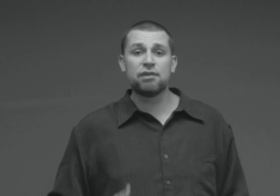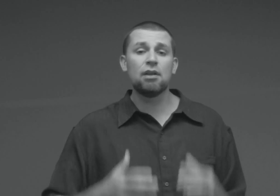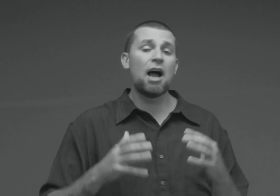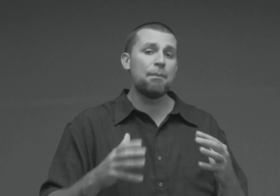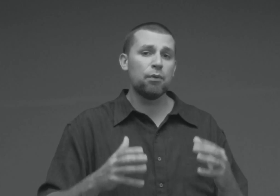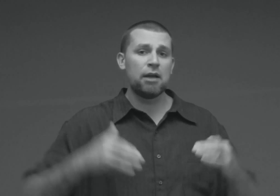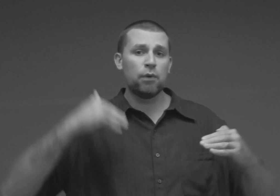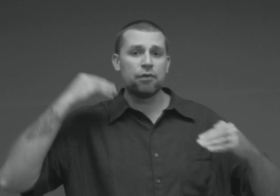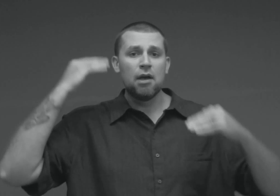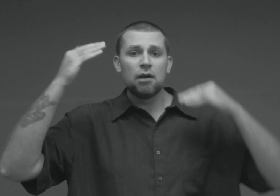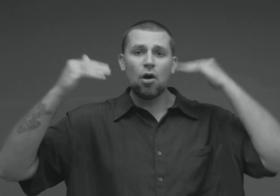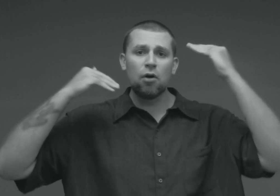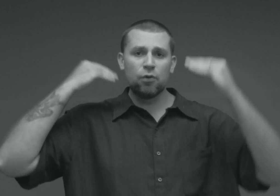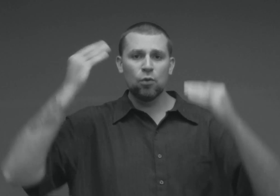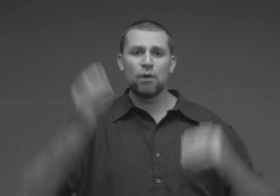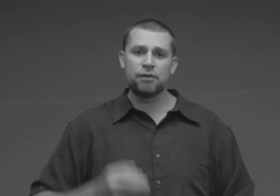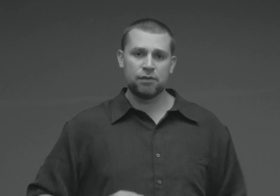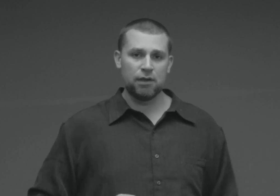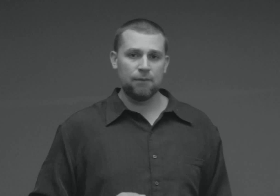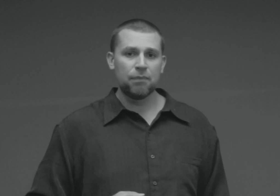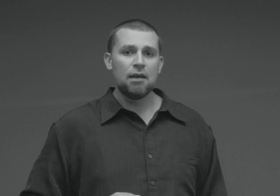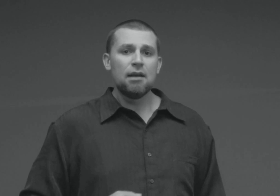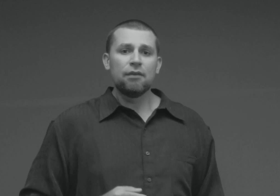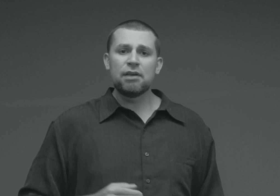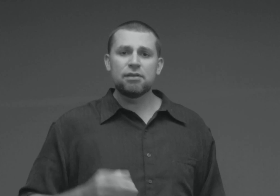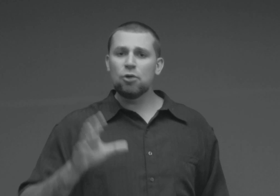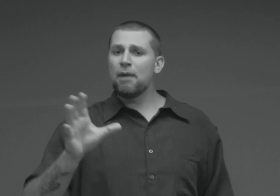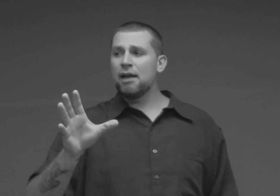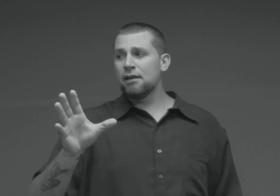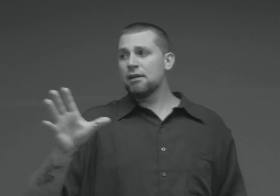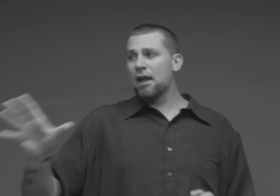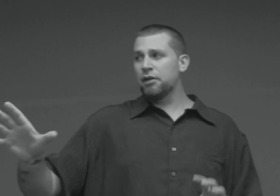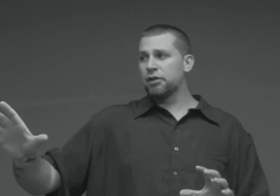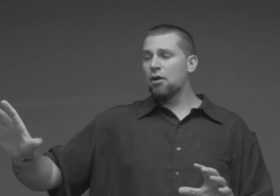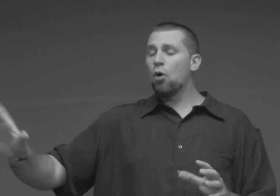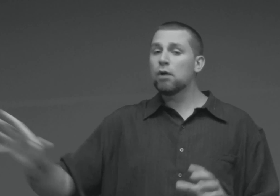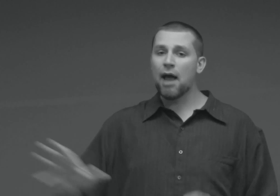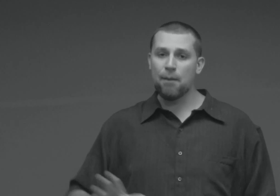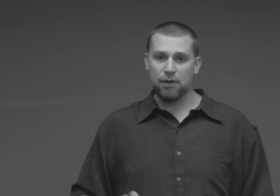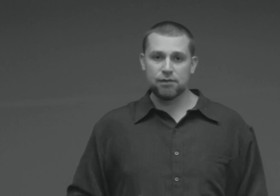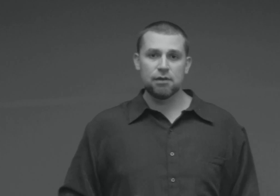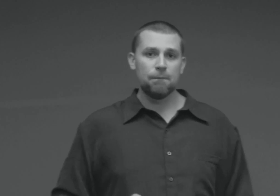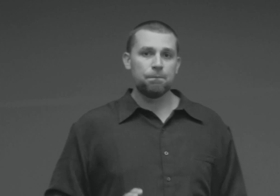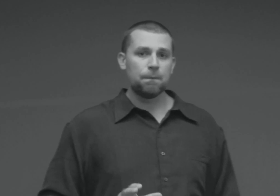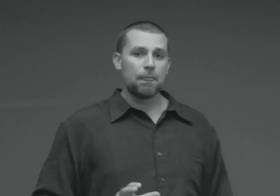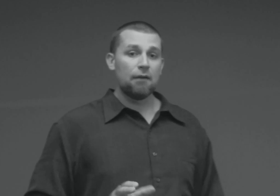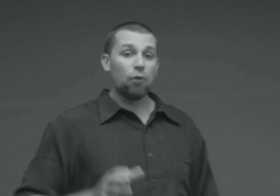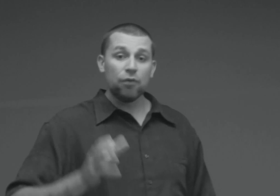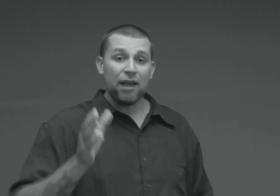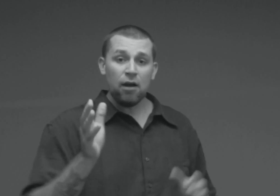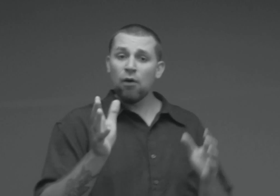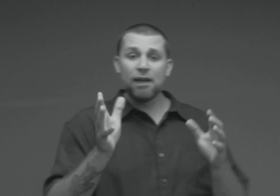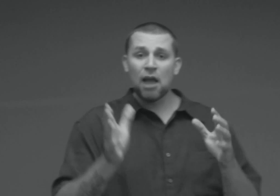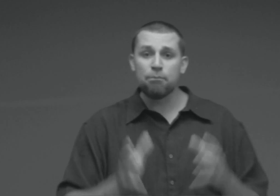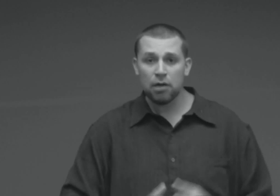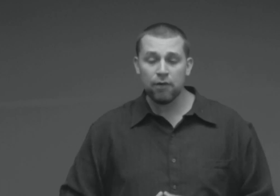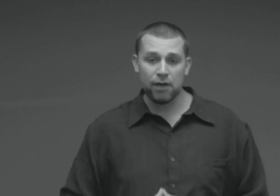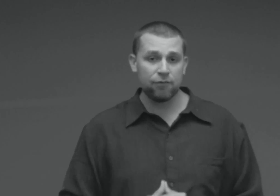or still operate with carnal reasoning. They still may engage in old habits, for they are in a period of